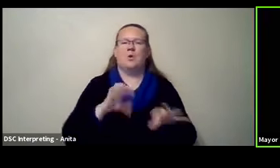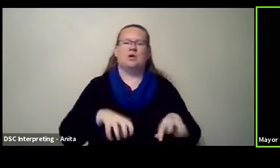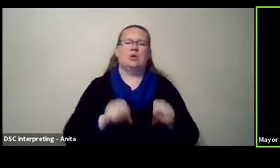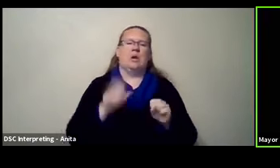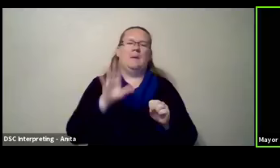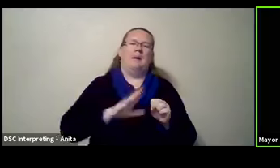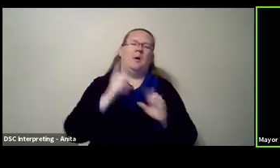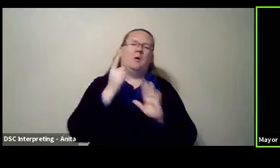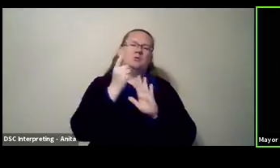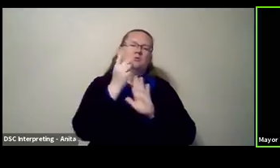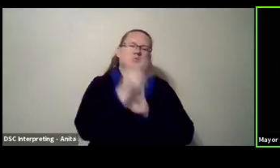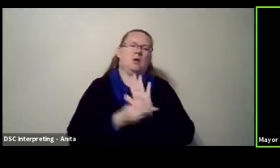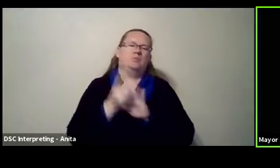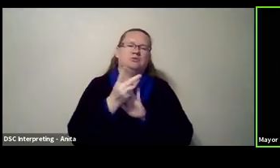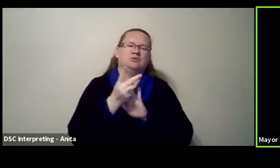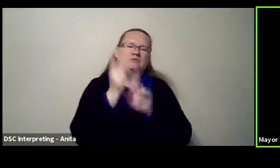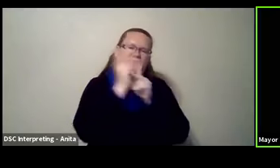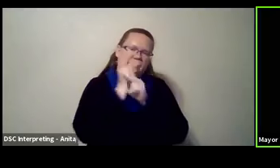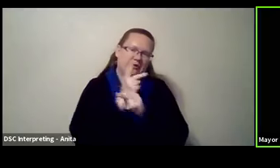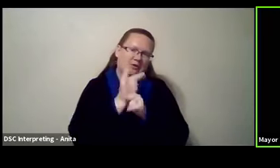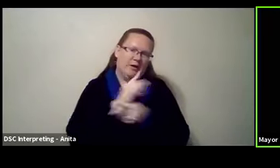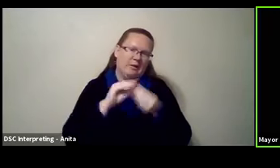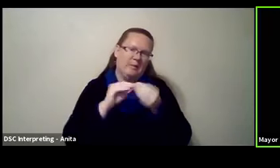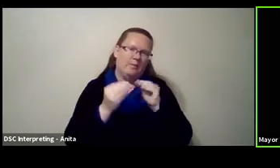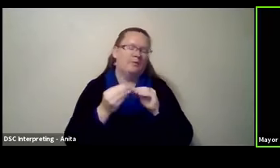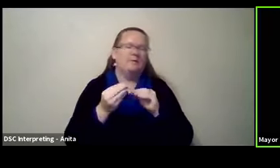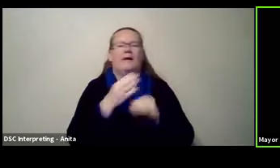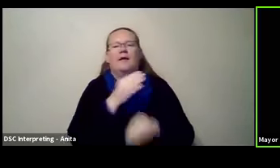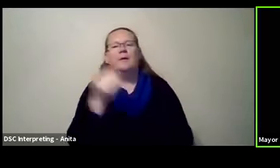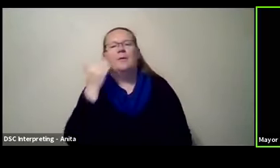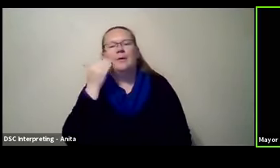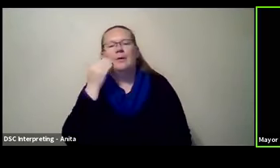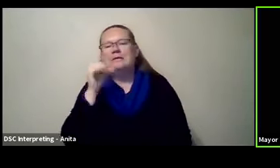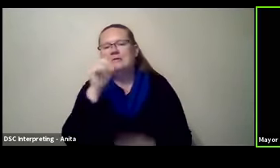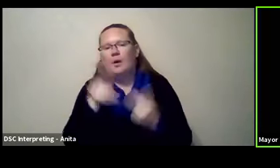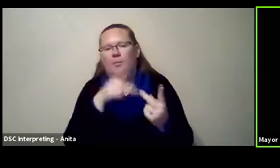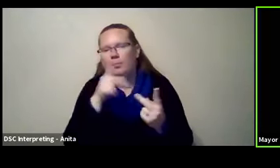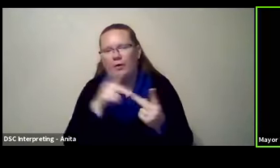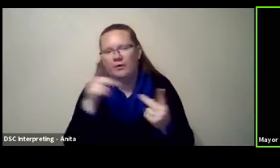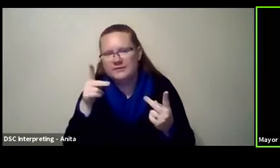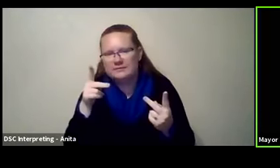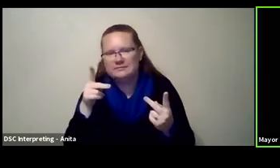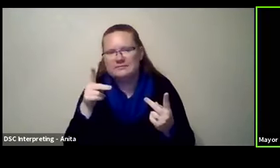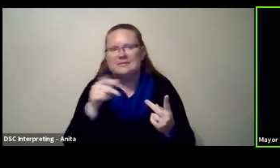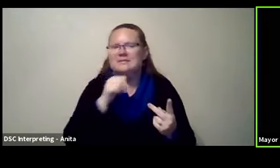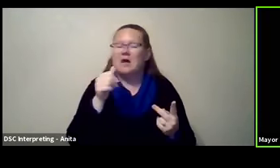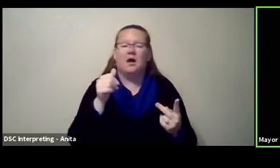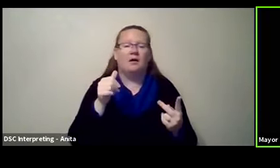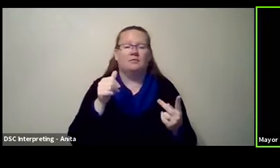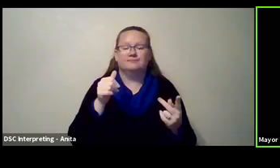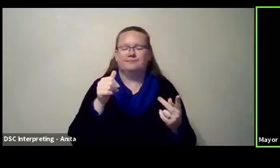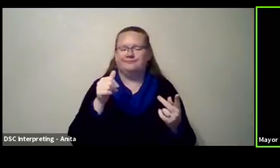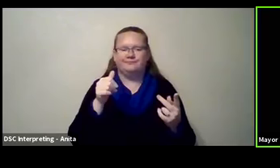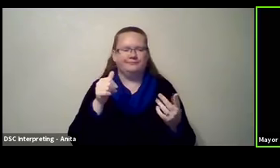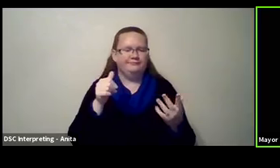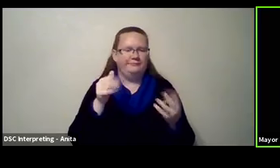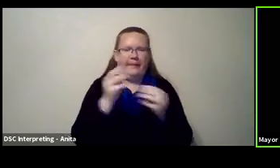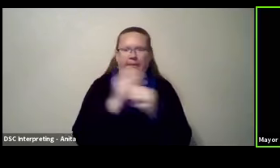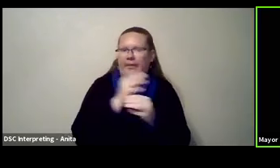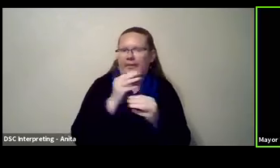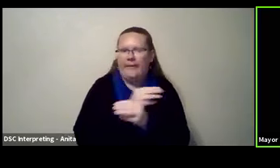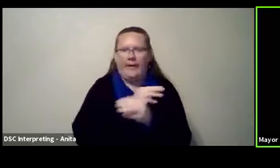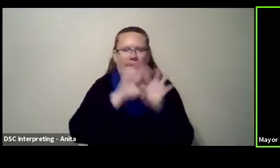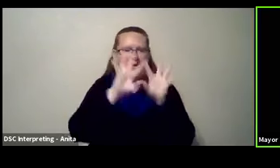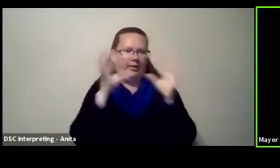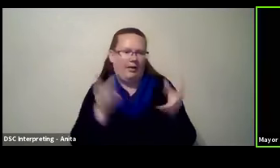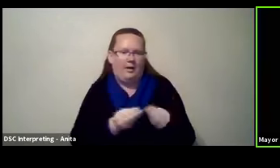numbers, and it's not, you know, it's not a perfect, uh, mathematical, uh, analysis, but,